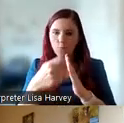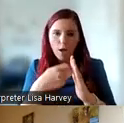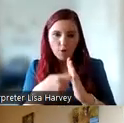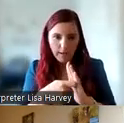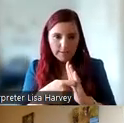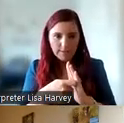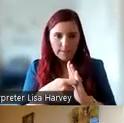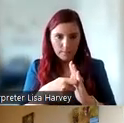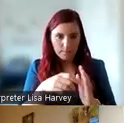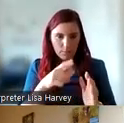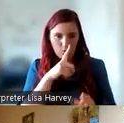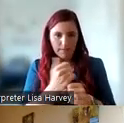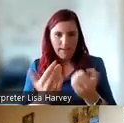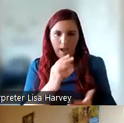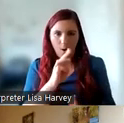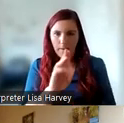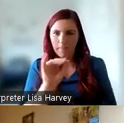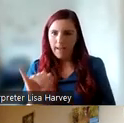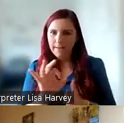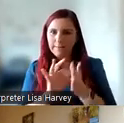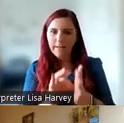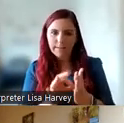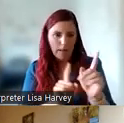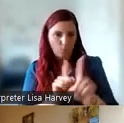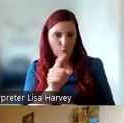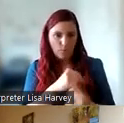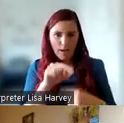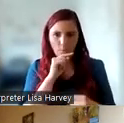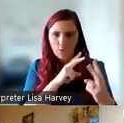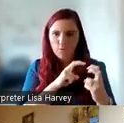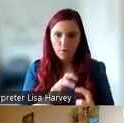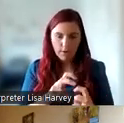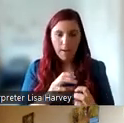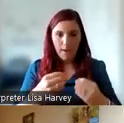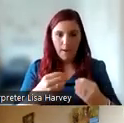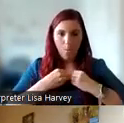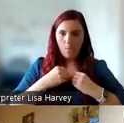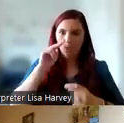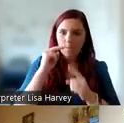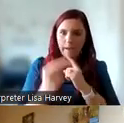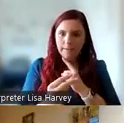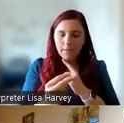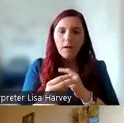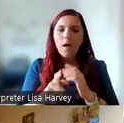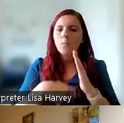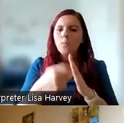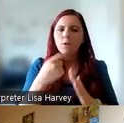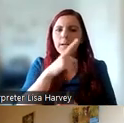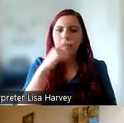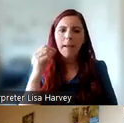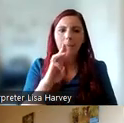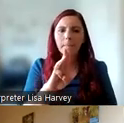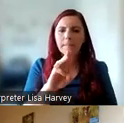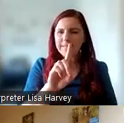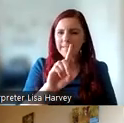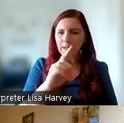illustrate how PPI has guided and improved our research and shaped my own perspective of PPI. The project is called D1 Now, and it